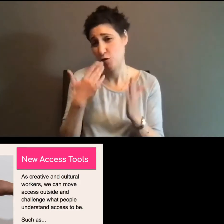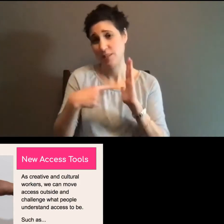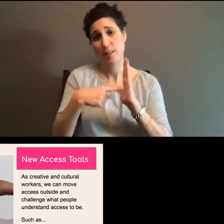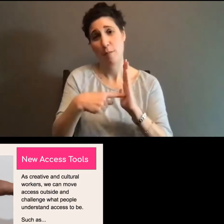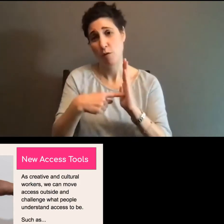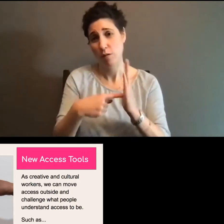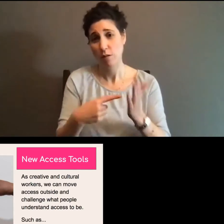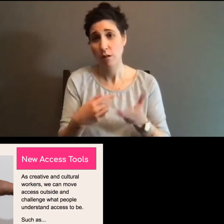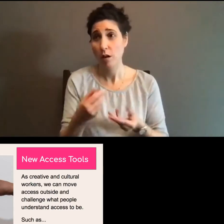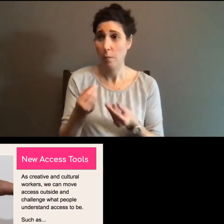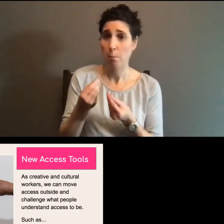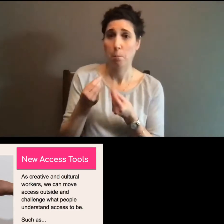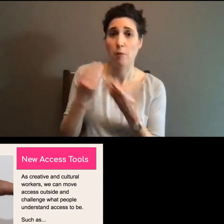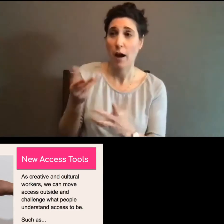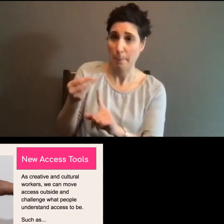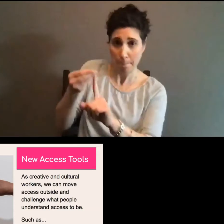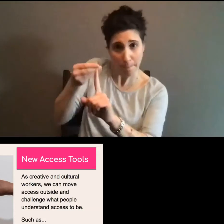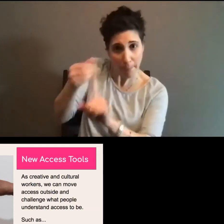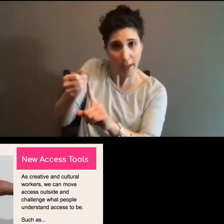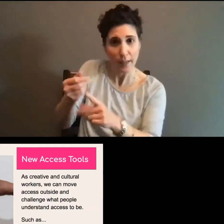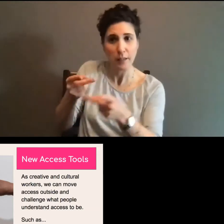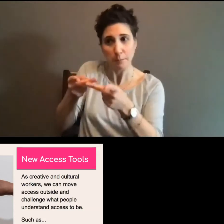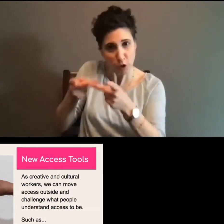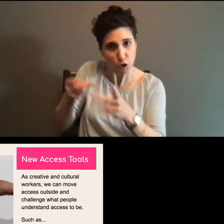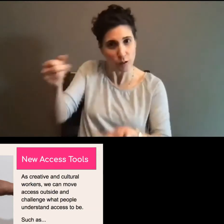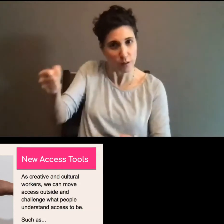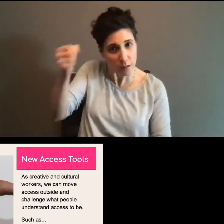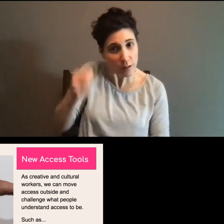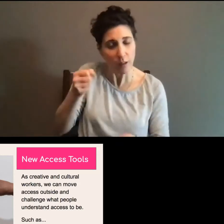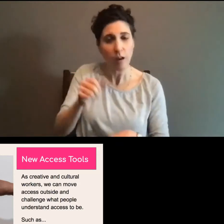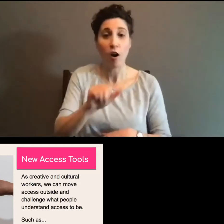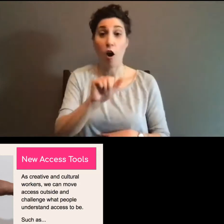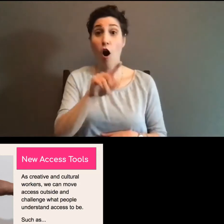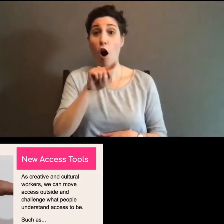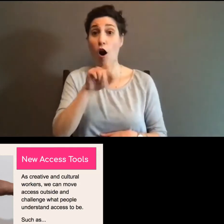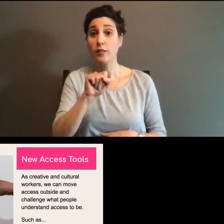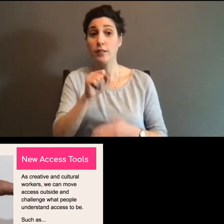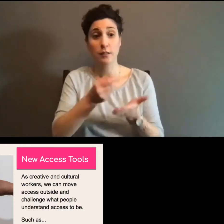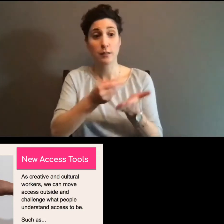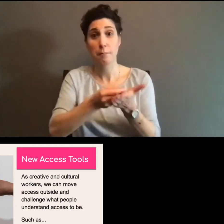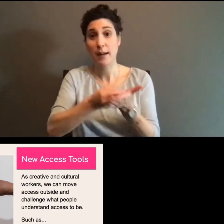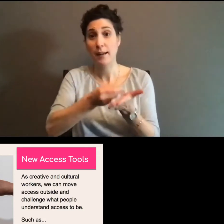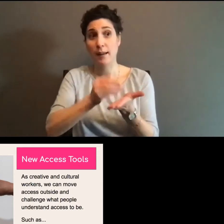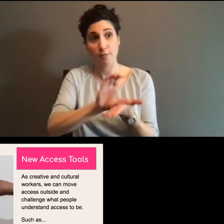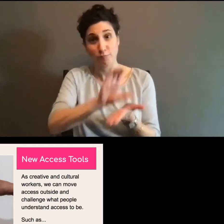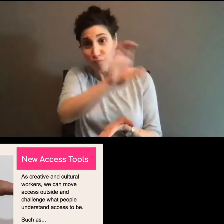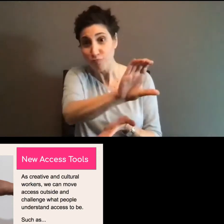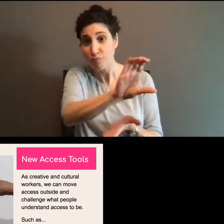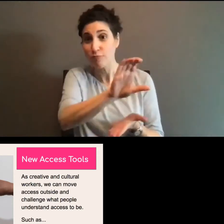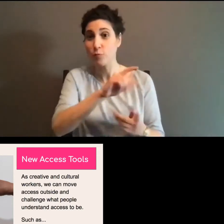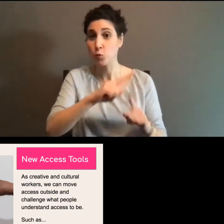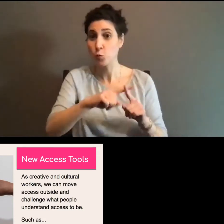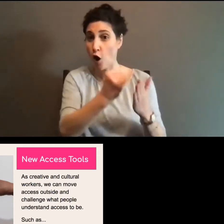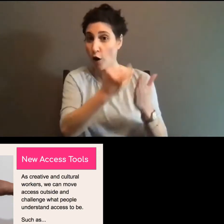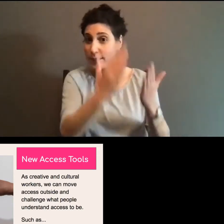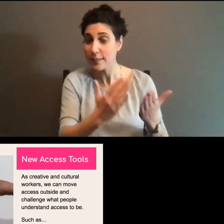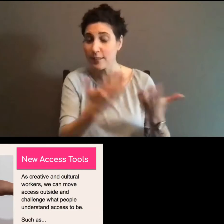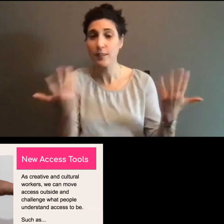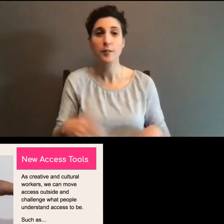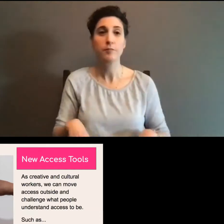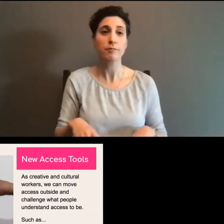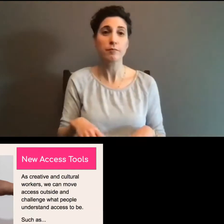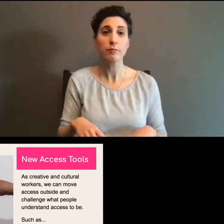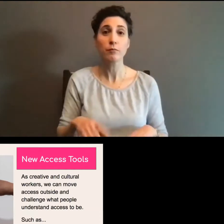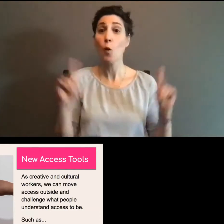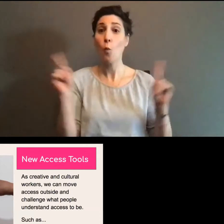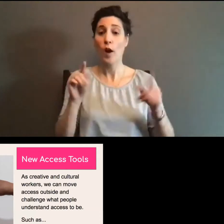providing residencies and things like that, art grants, way you approach that and who you targeted to, um, the actual venues that you